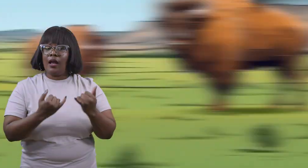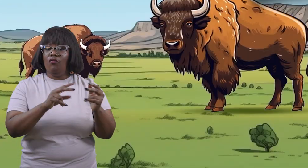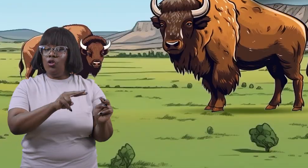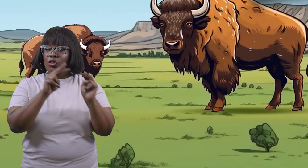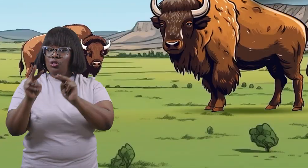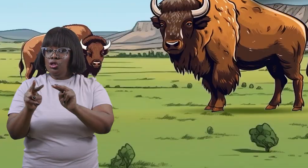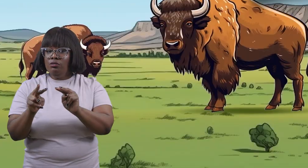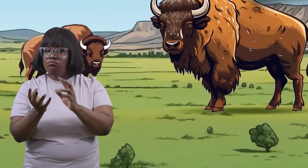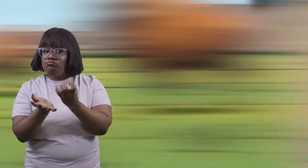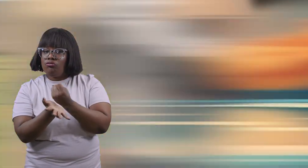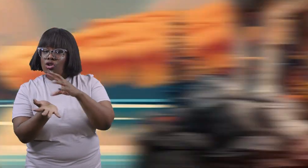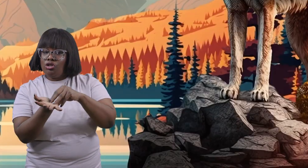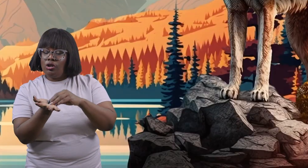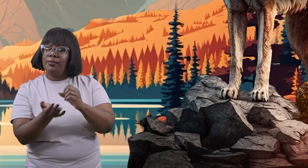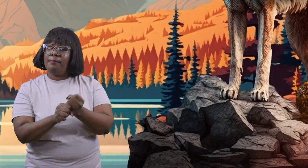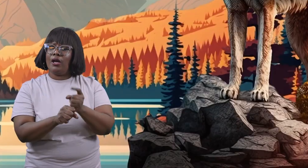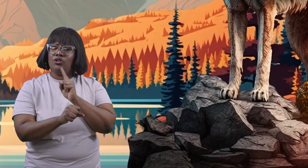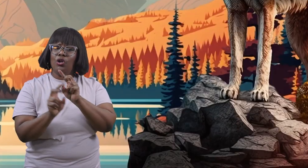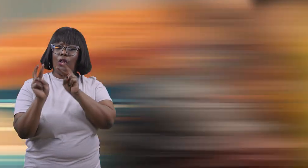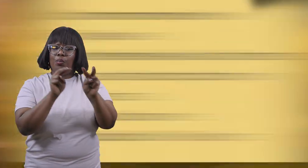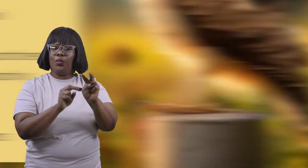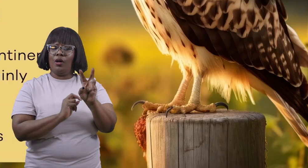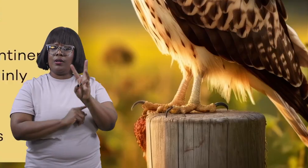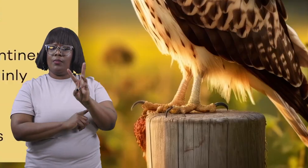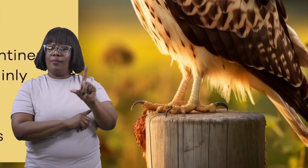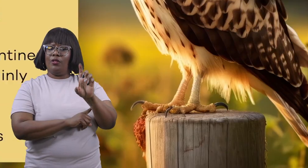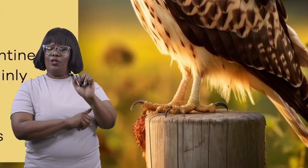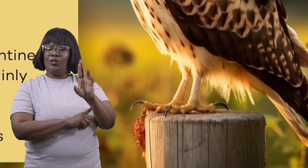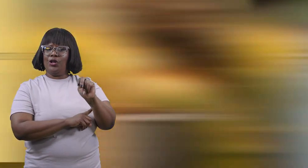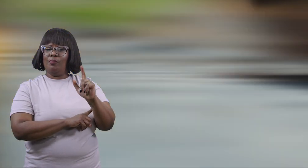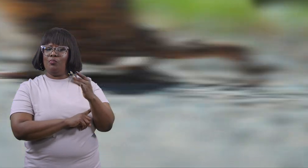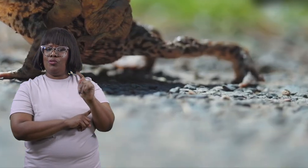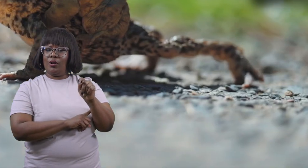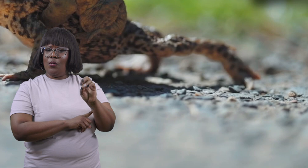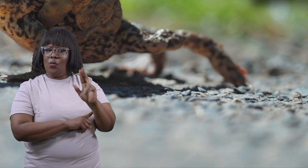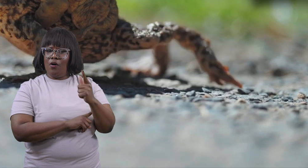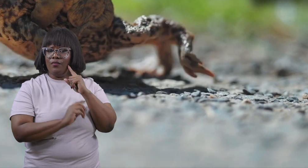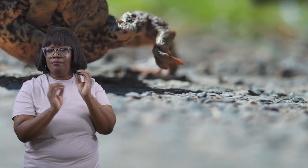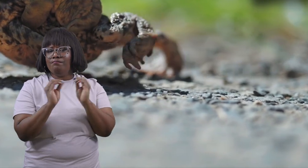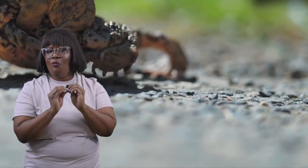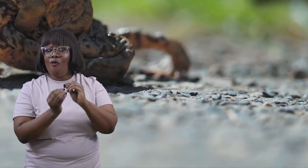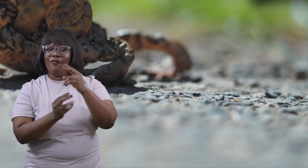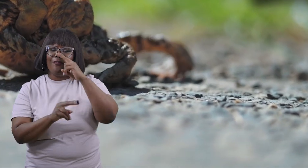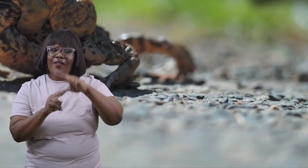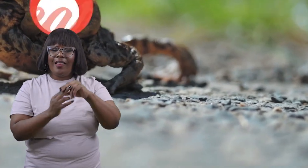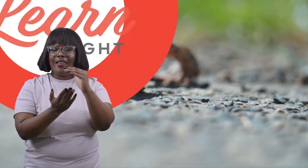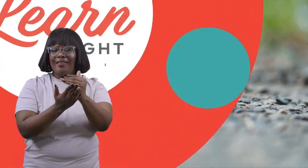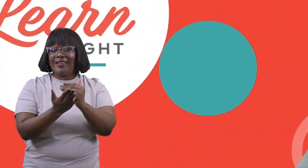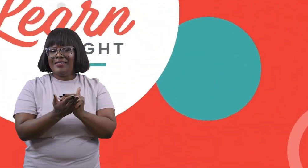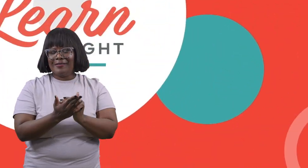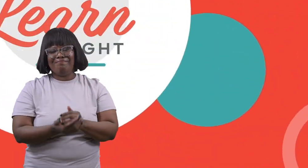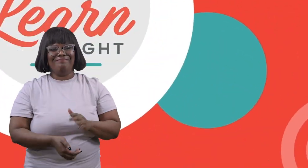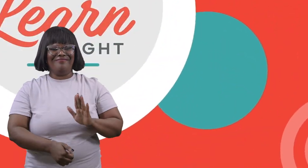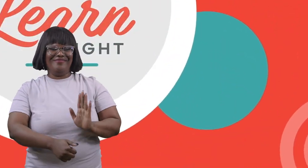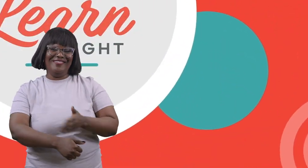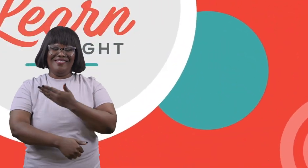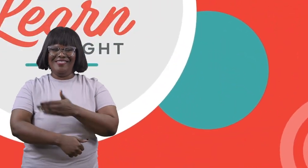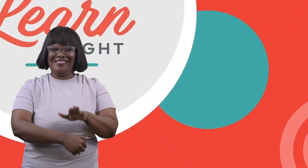us make sure to head over to learnbright.org for even more fun lesson plans hope you had fun